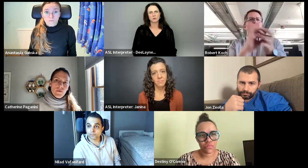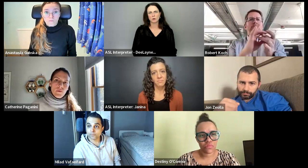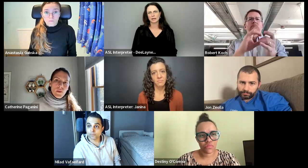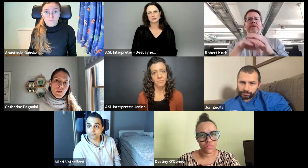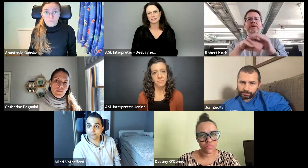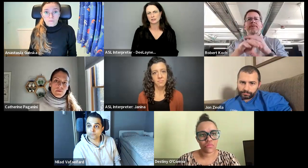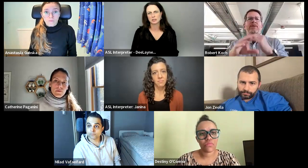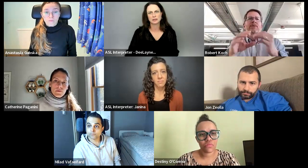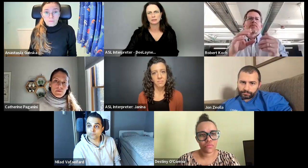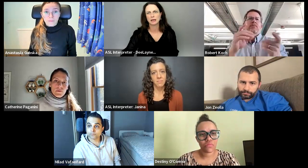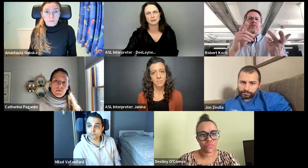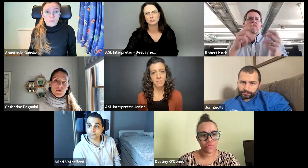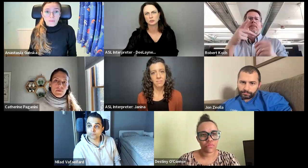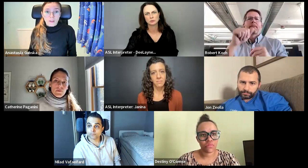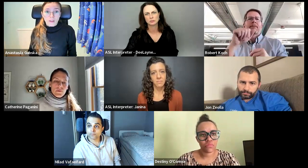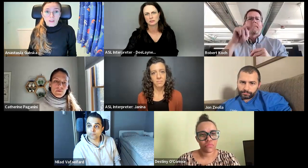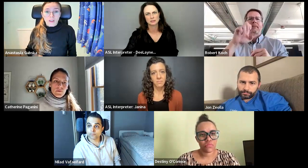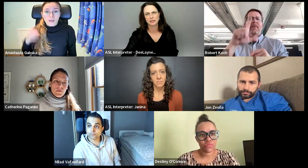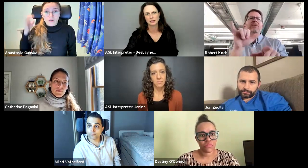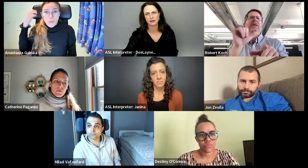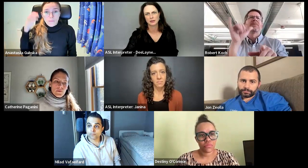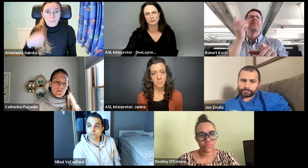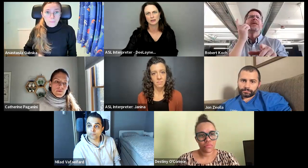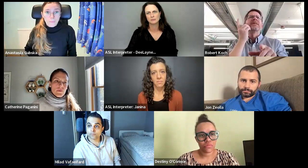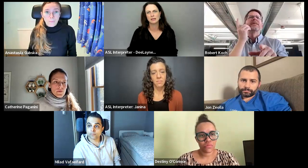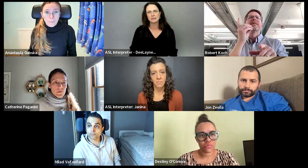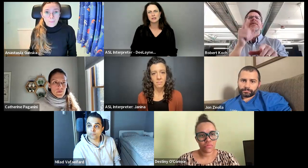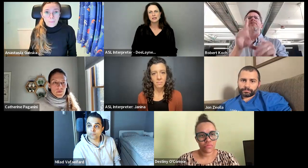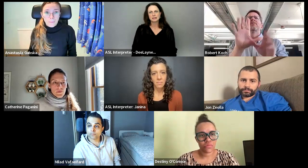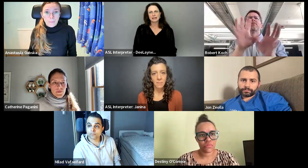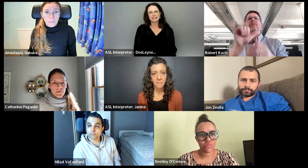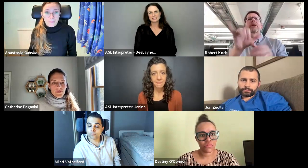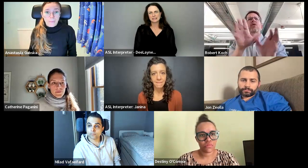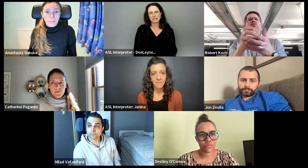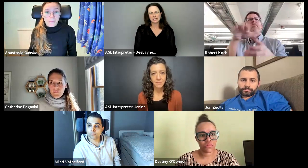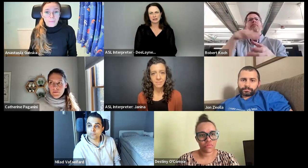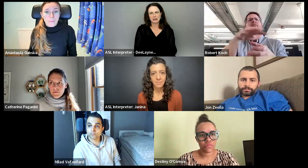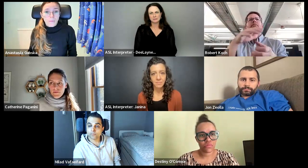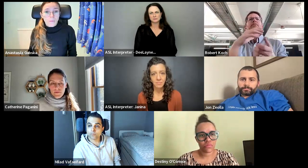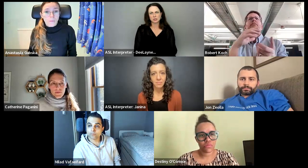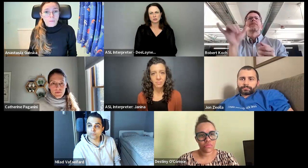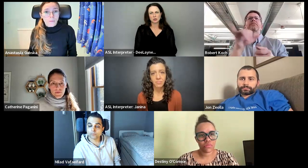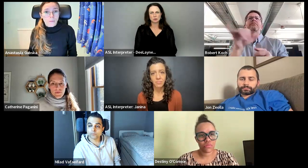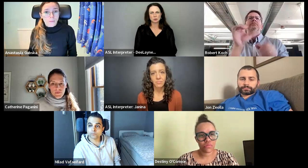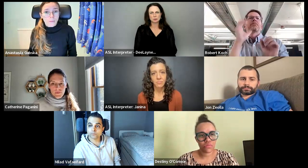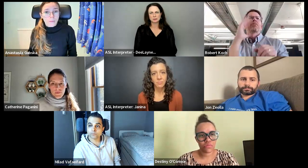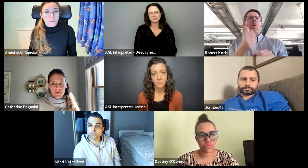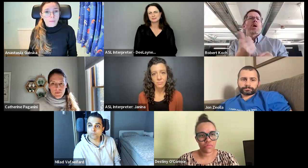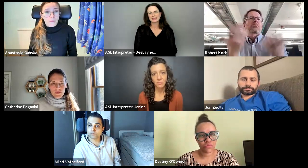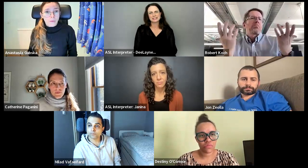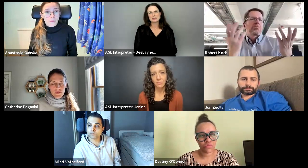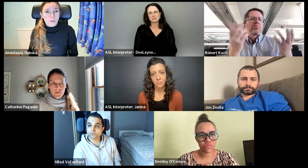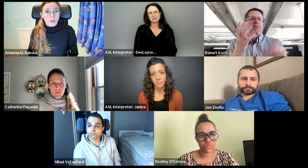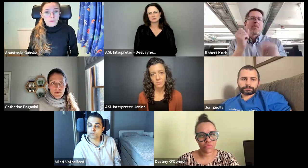for Anastasia and Milad to discuss that at another time. And like Destiny, um, her group,